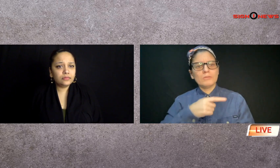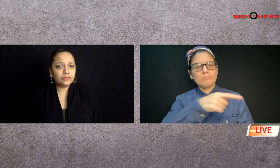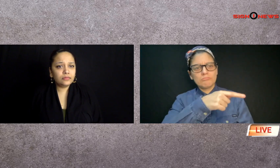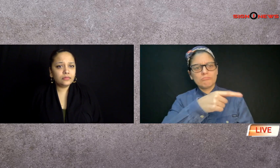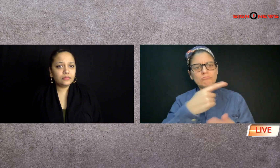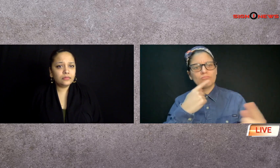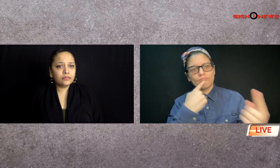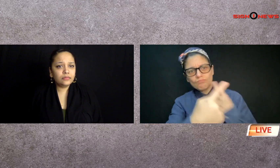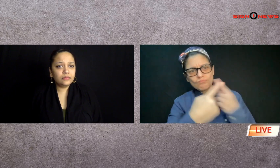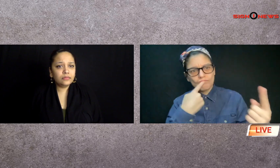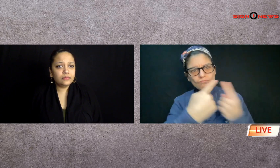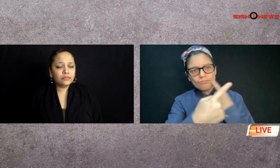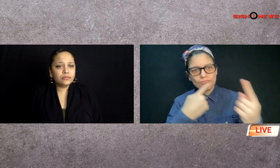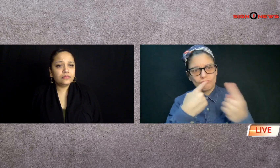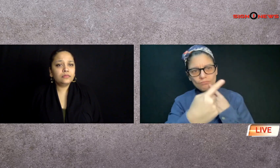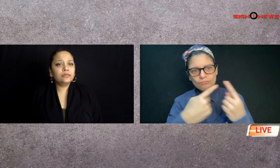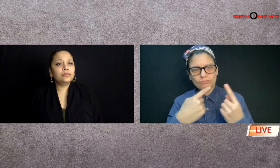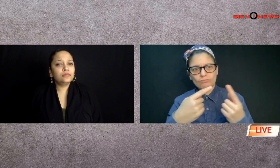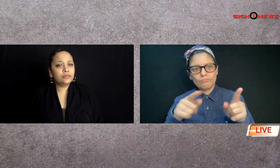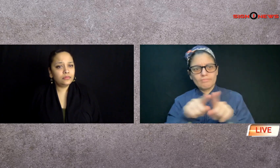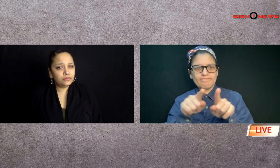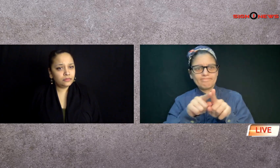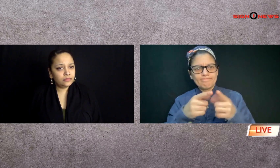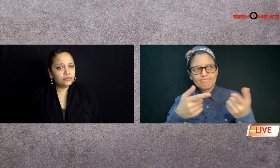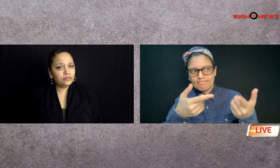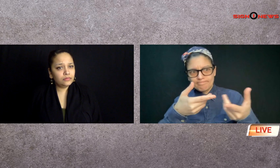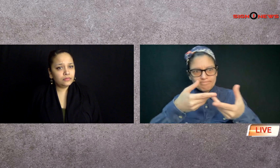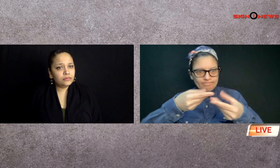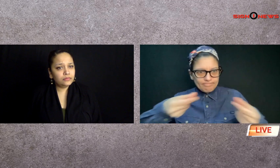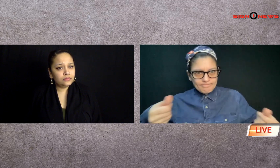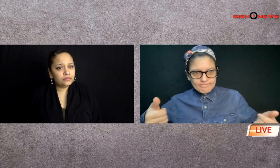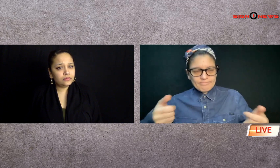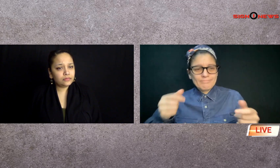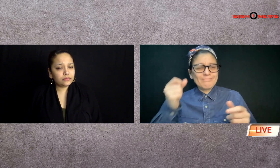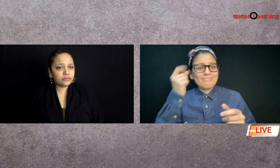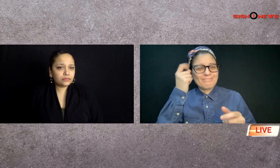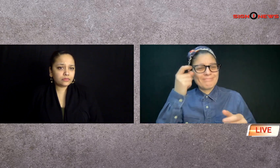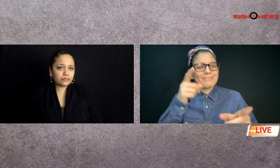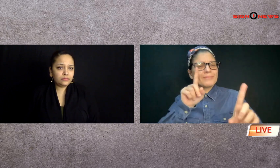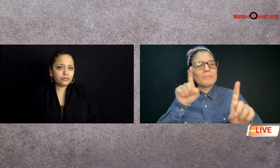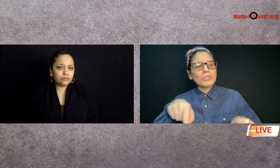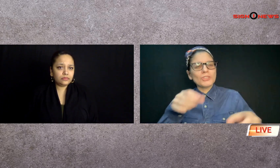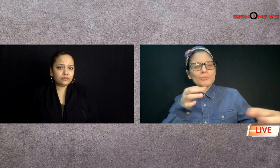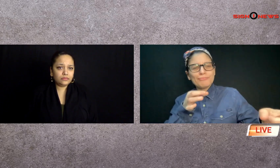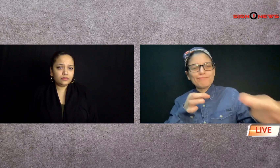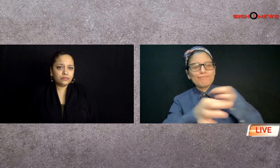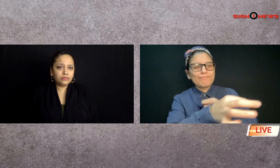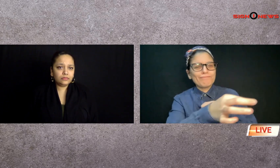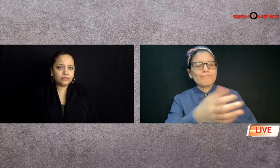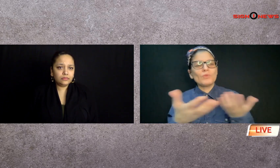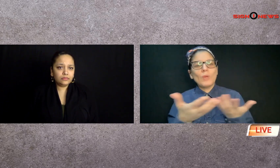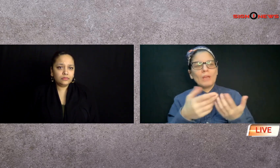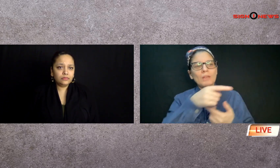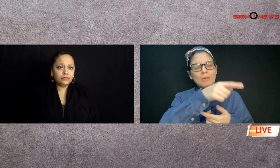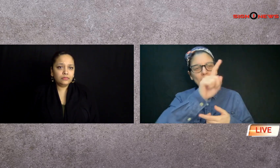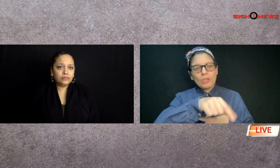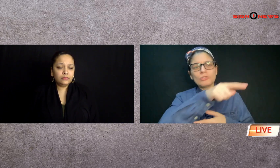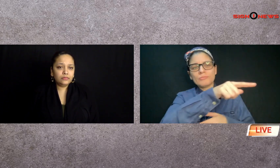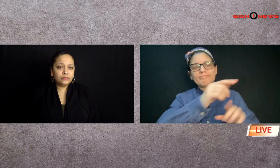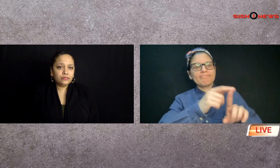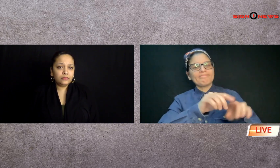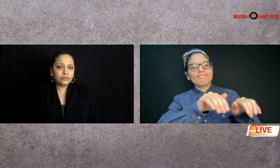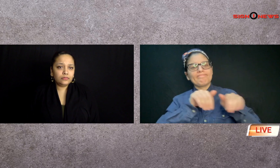instead